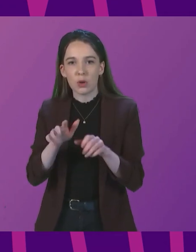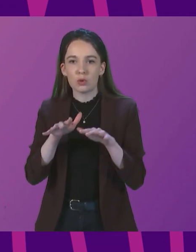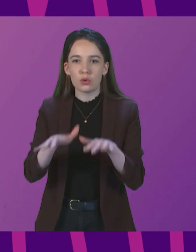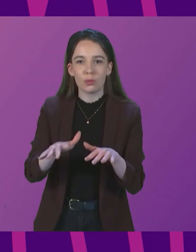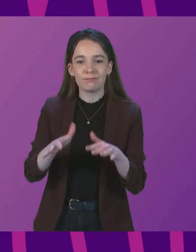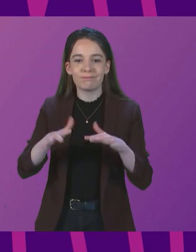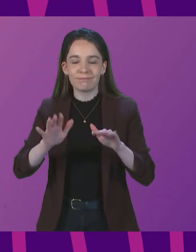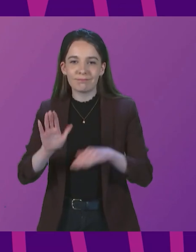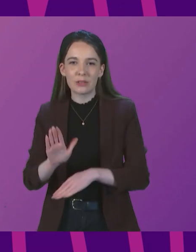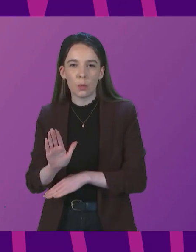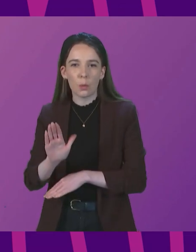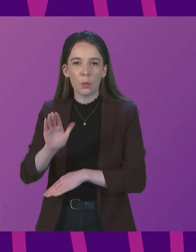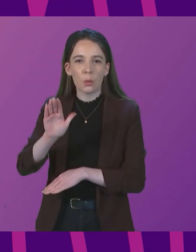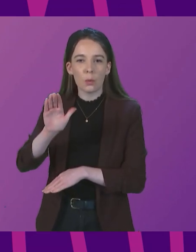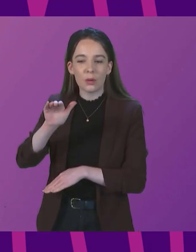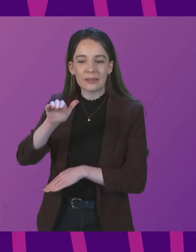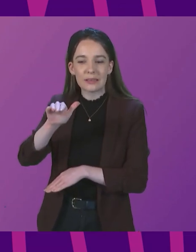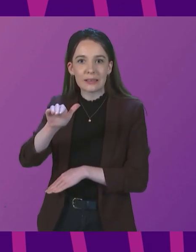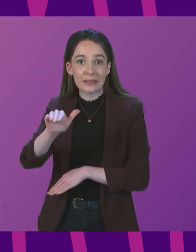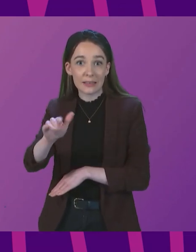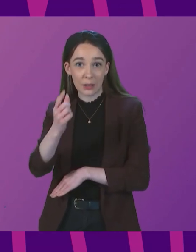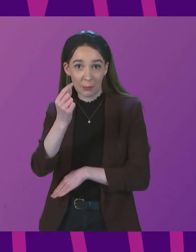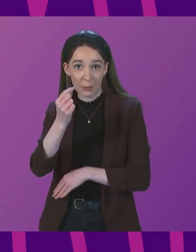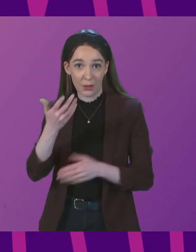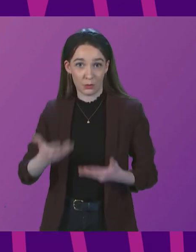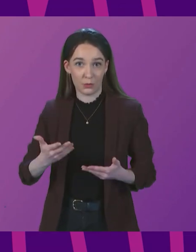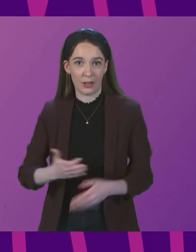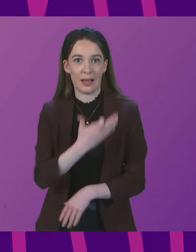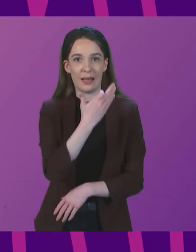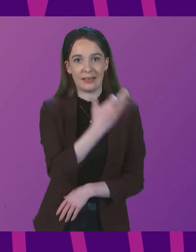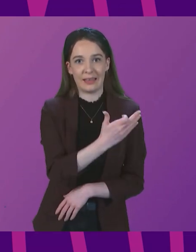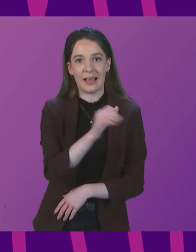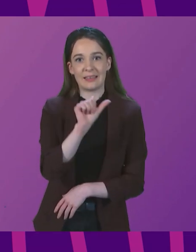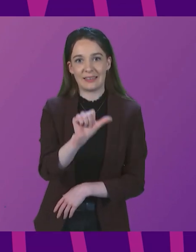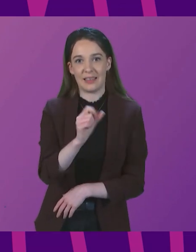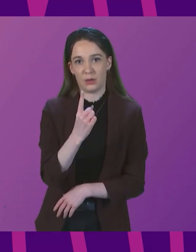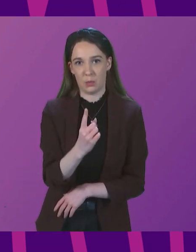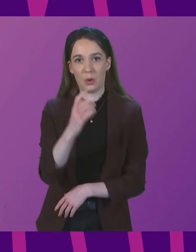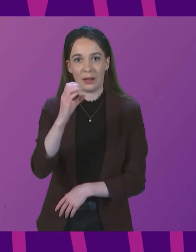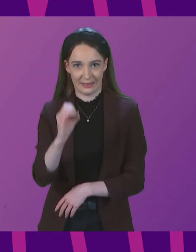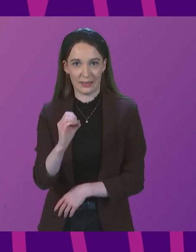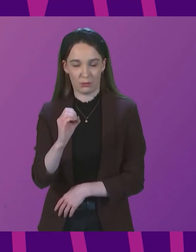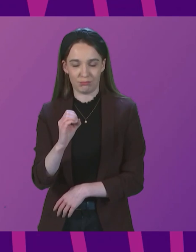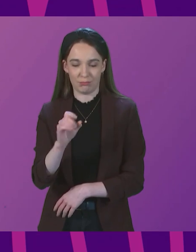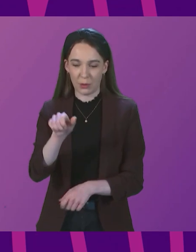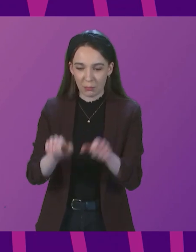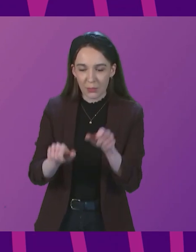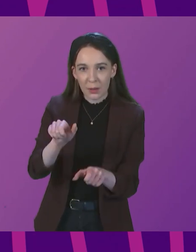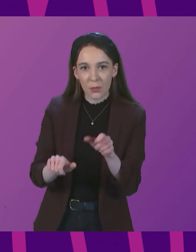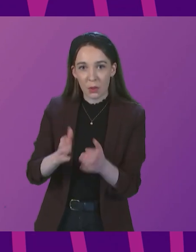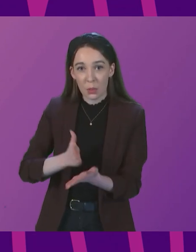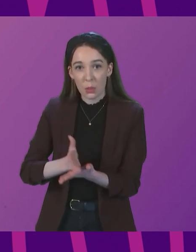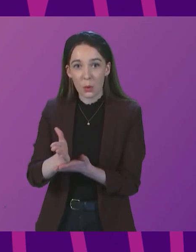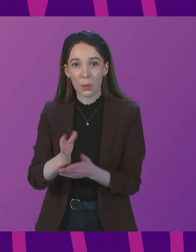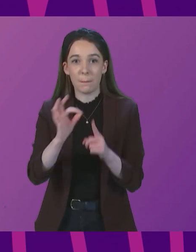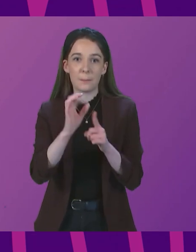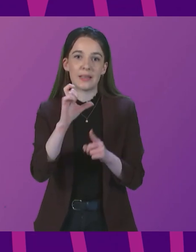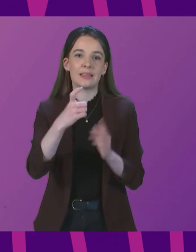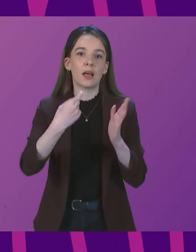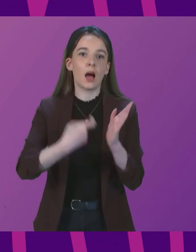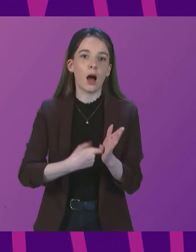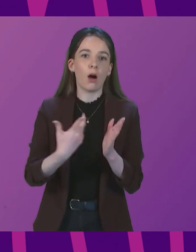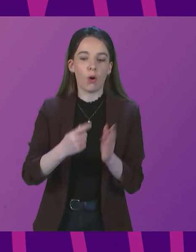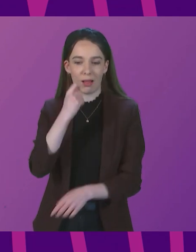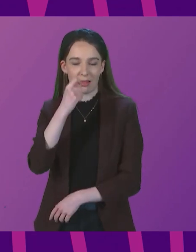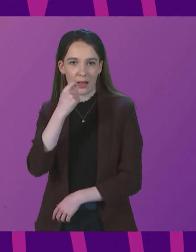stabilising level of infection. Today, 9,610 new cases identified through a PCR or a lateral flow